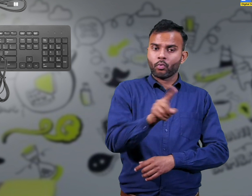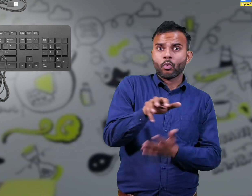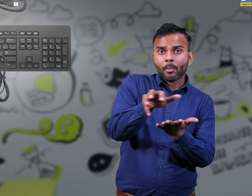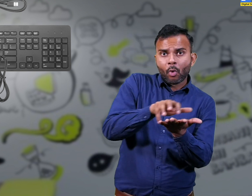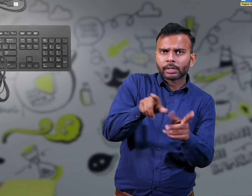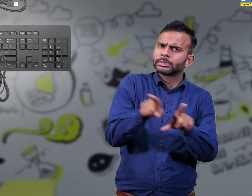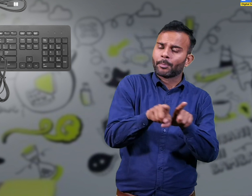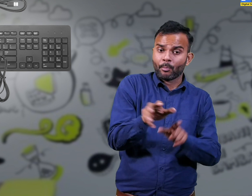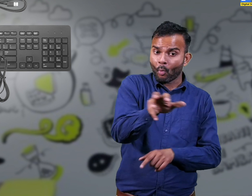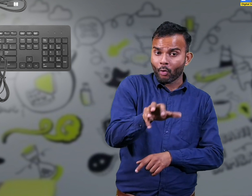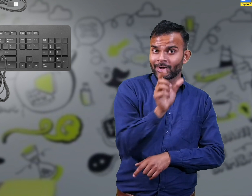keyboard and mouse.